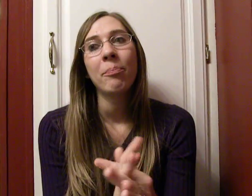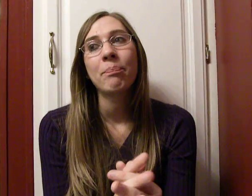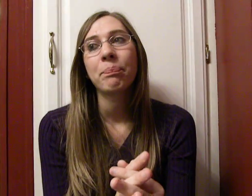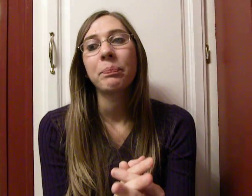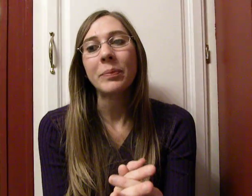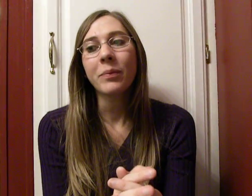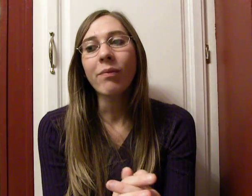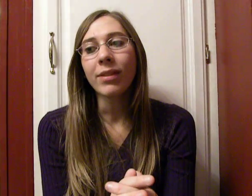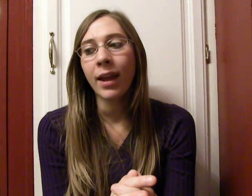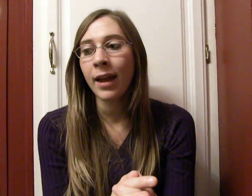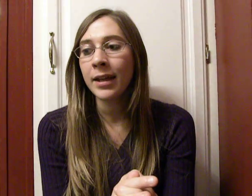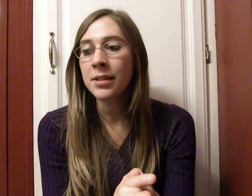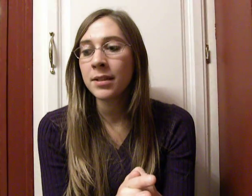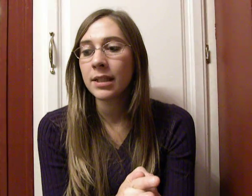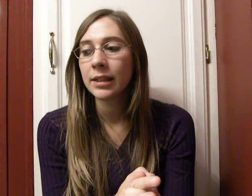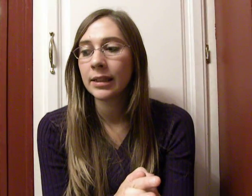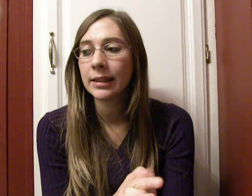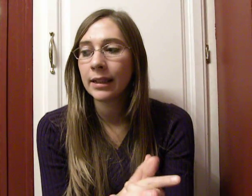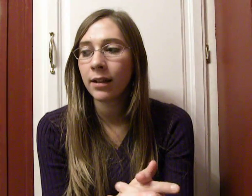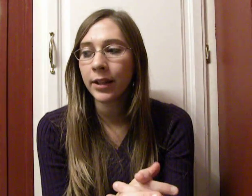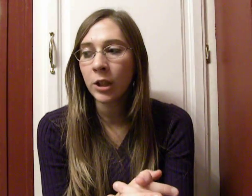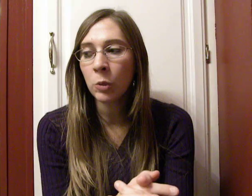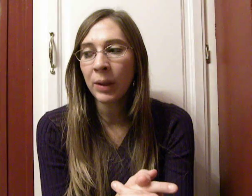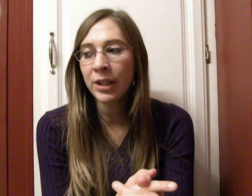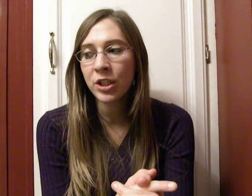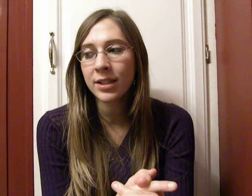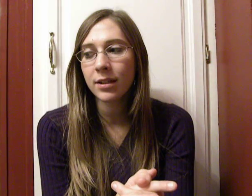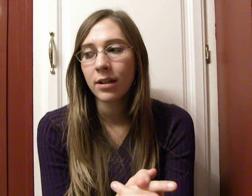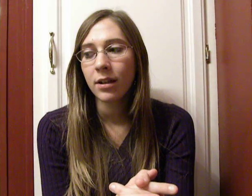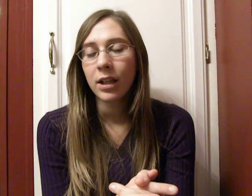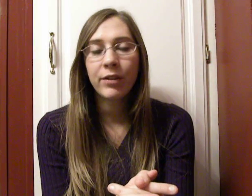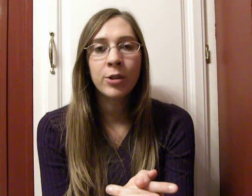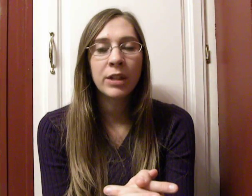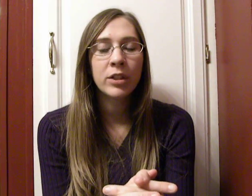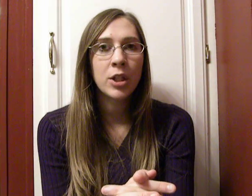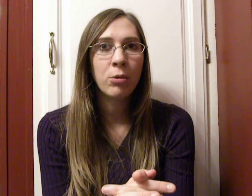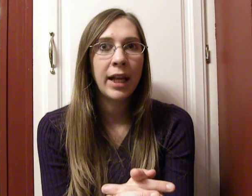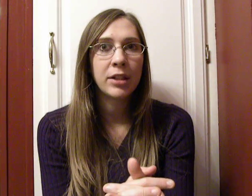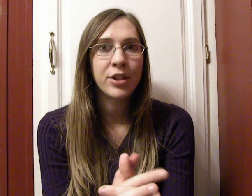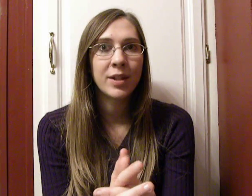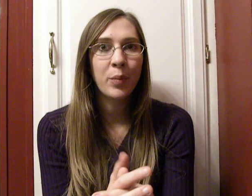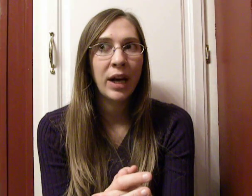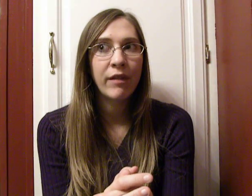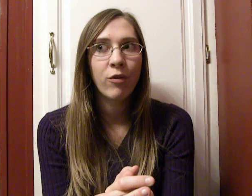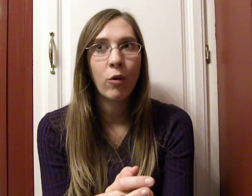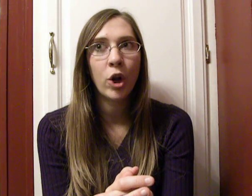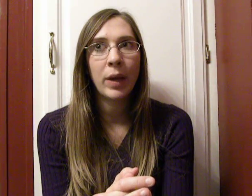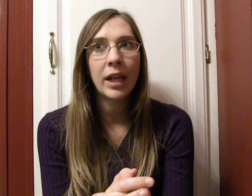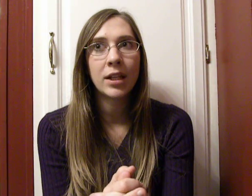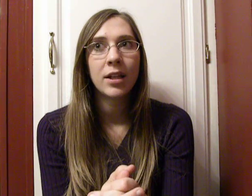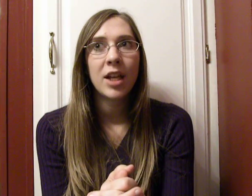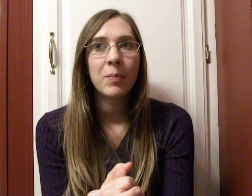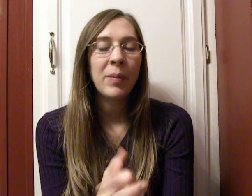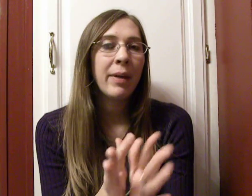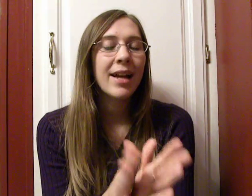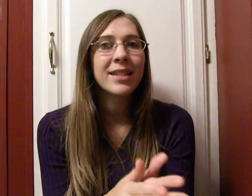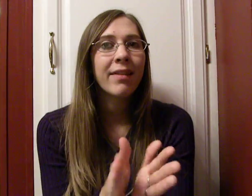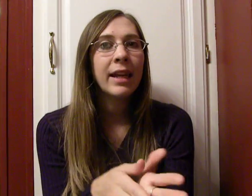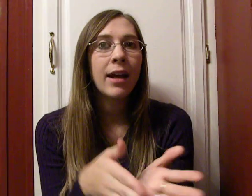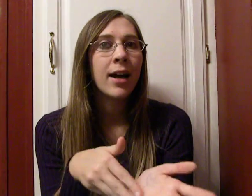Um, and, you know, maybe just, if you don't even donate, just pray for them and maybe pass the link